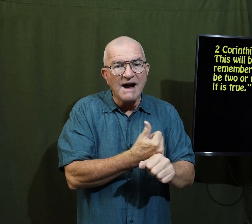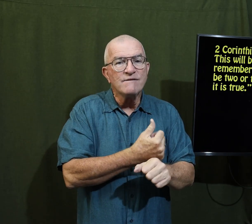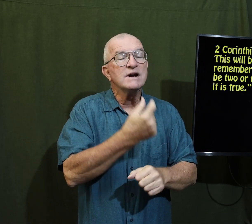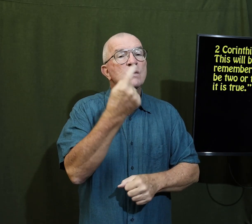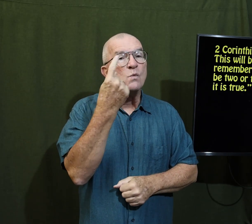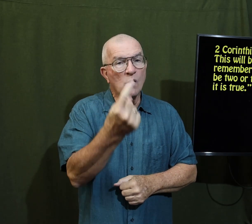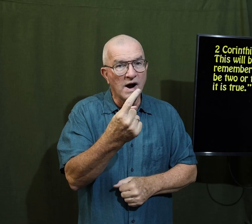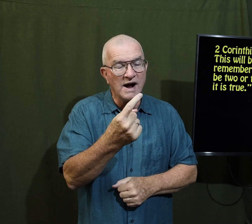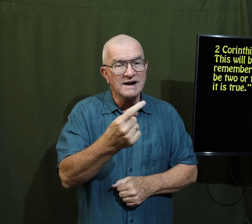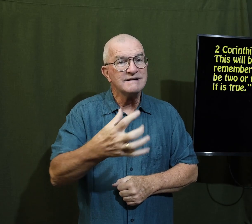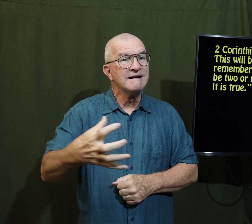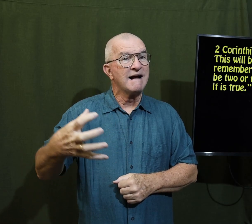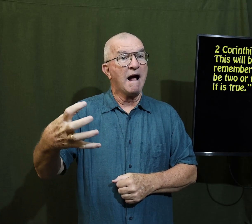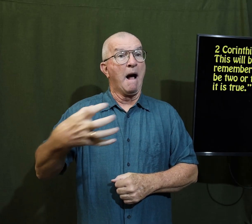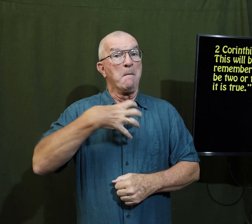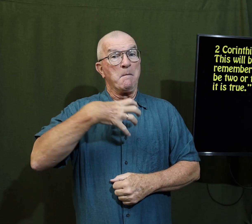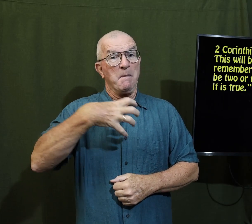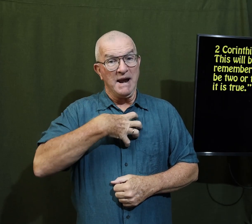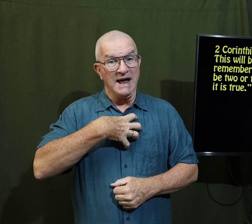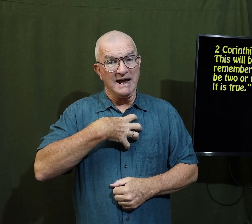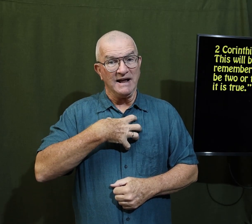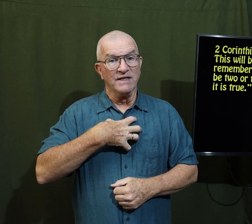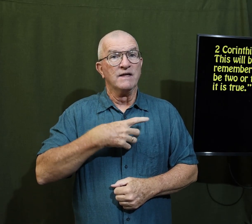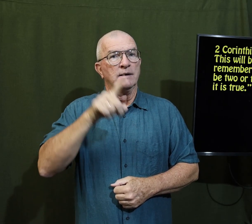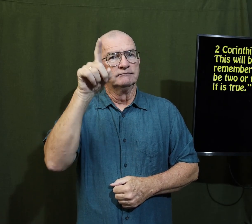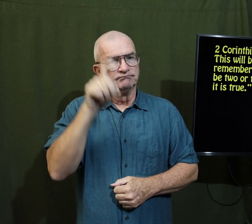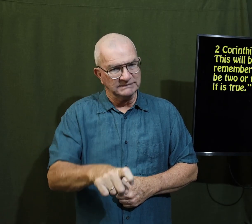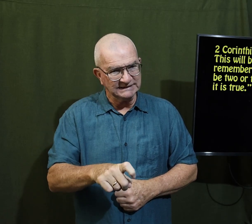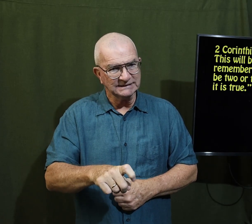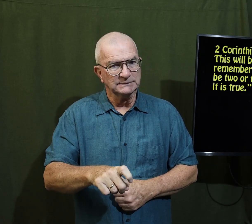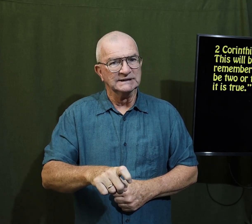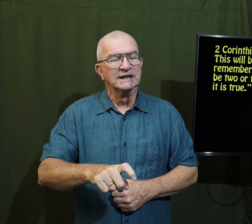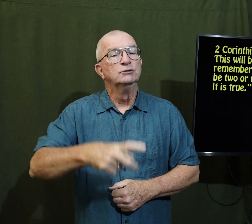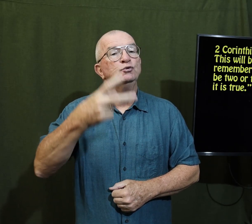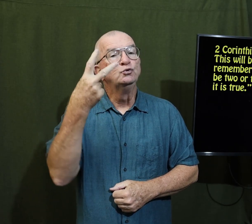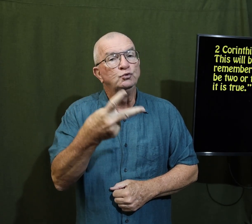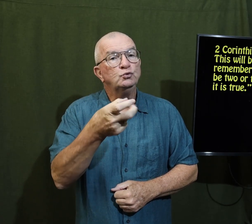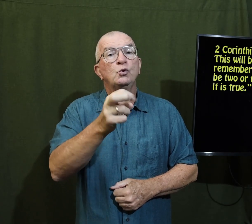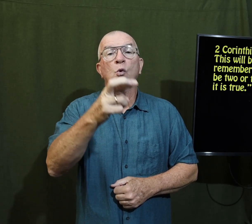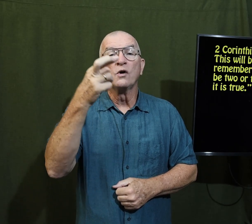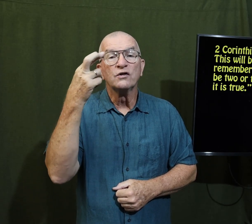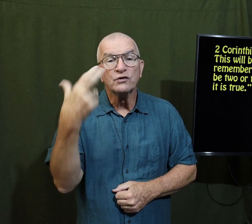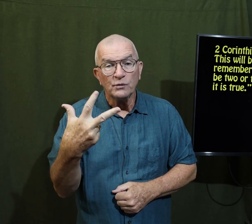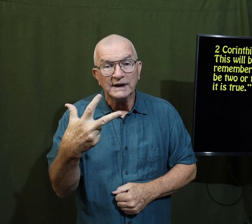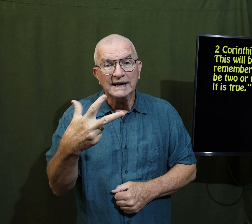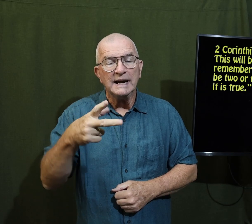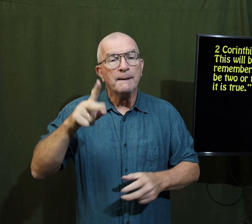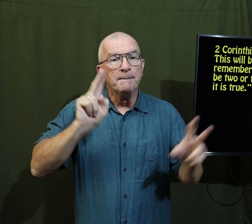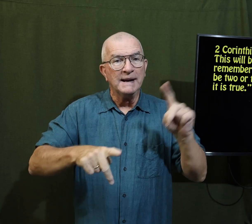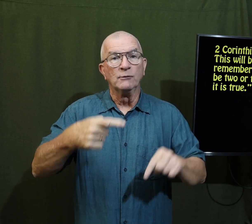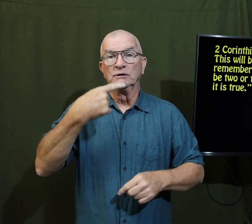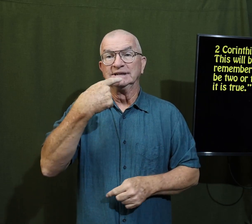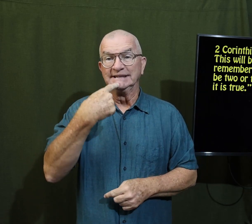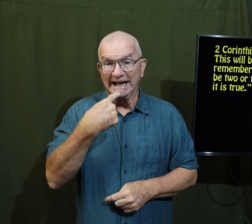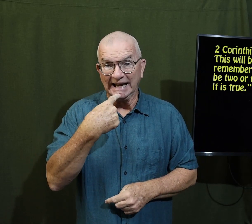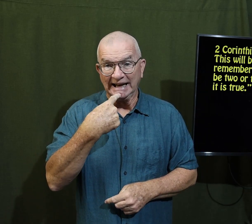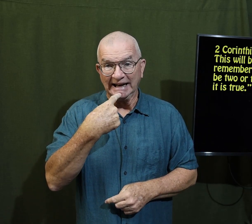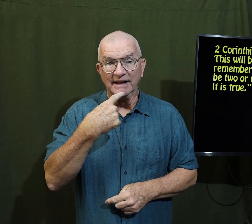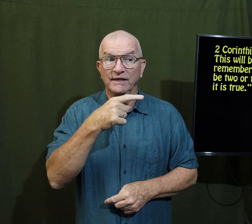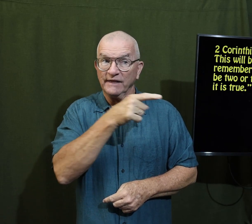for every complaint, there must be two or three people to say